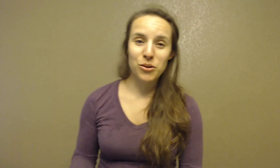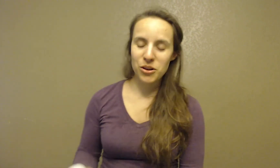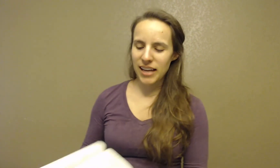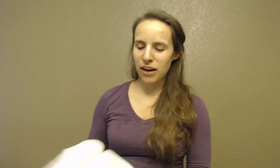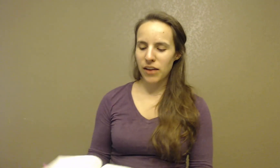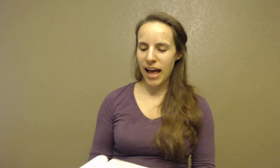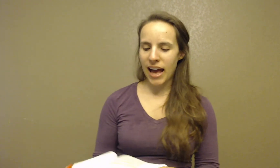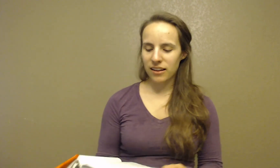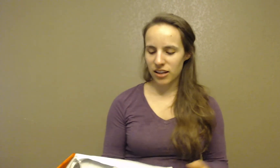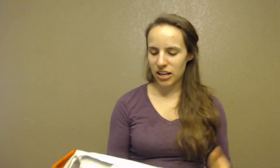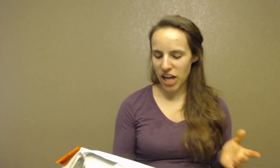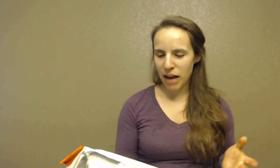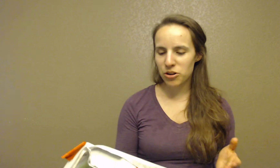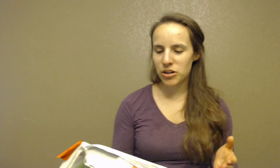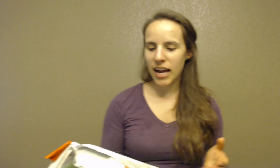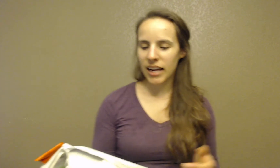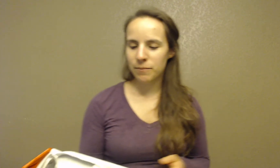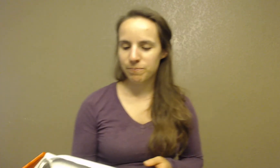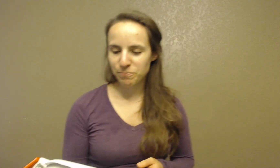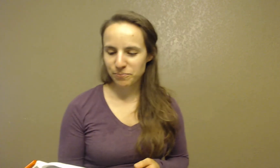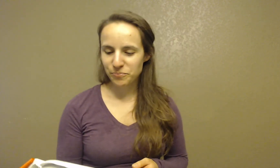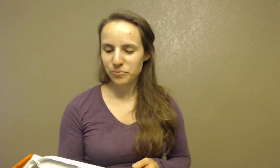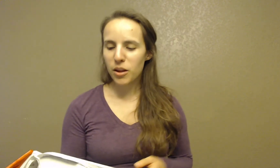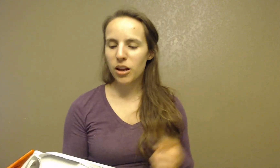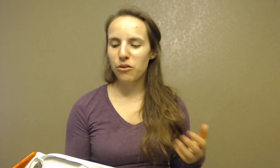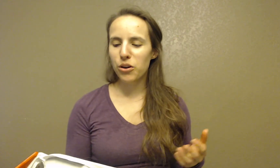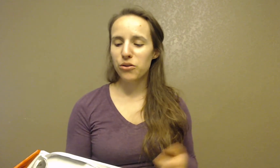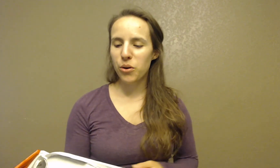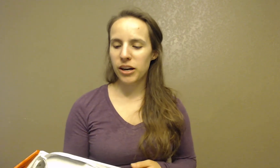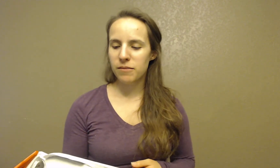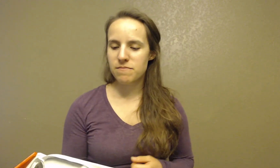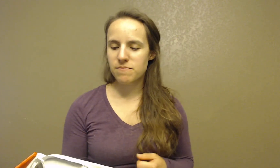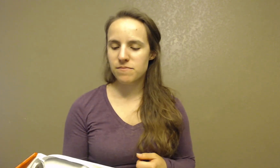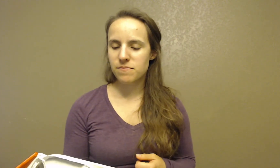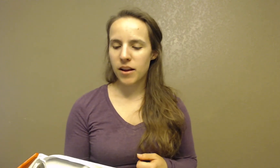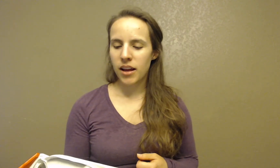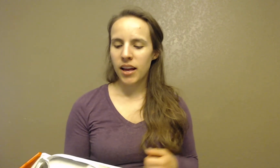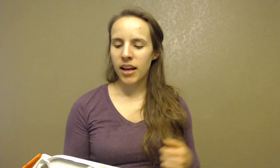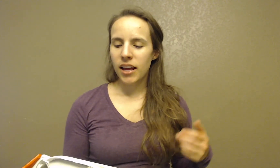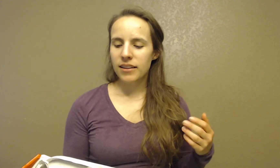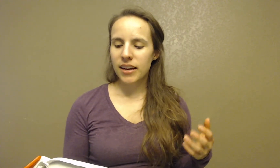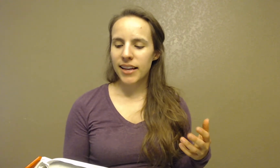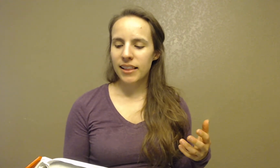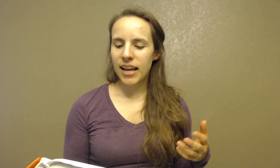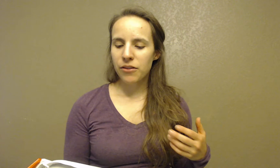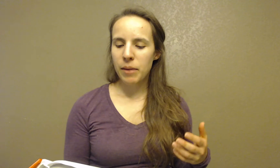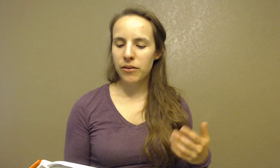historical account of Acts, chapter 9, verse 4, suddenly a light from heaven